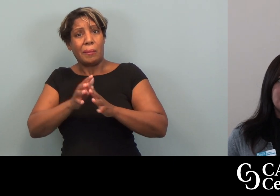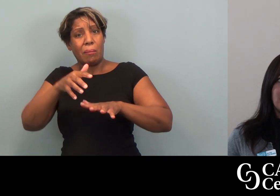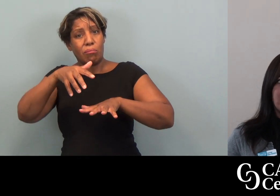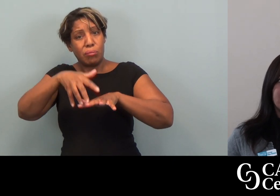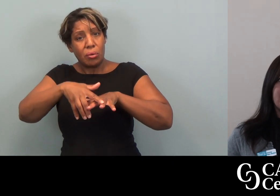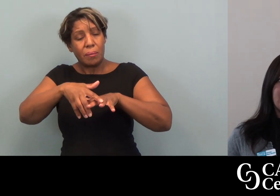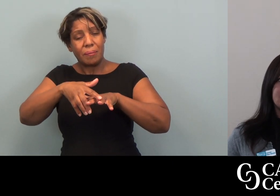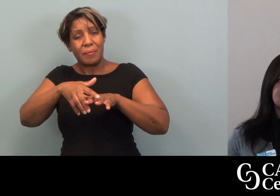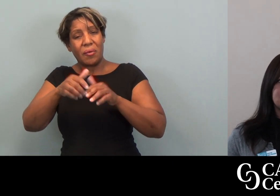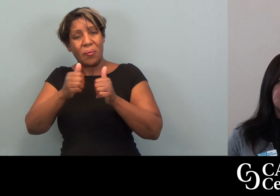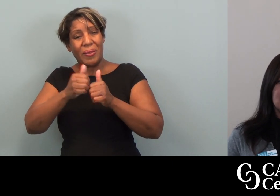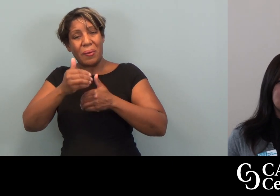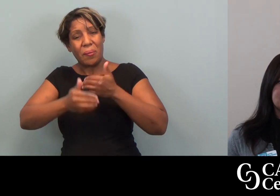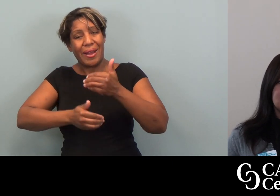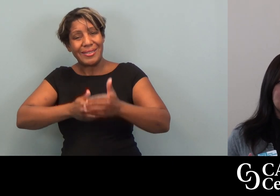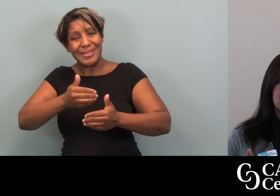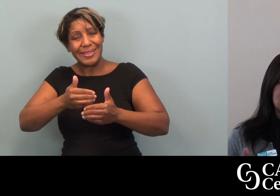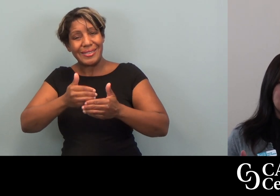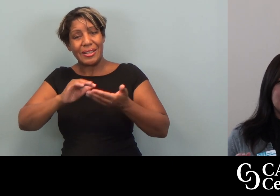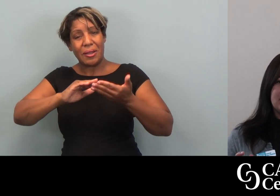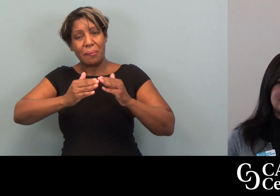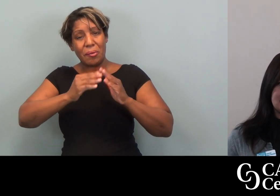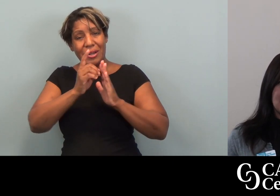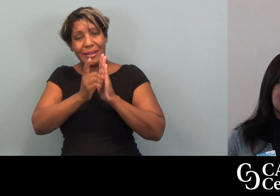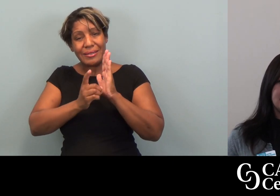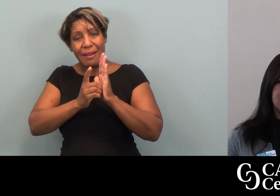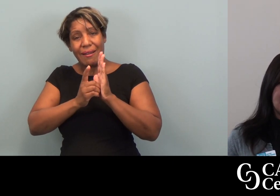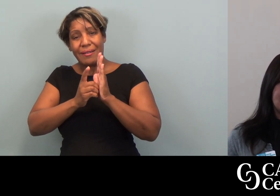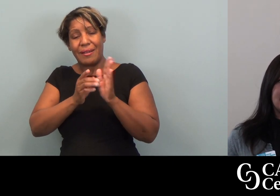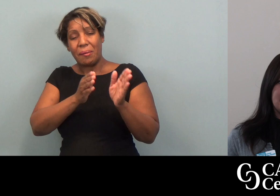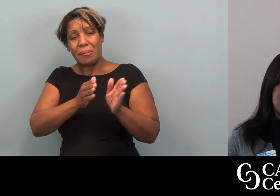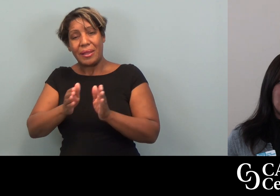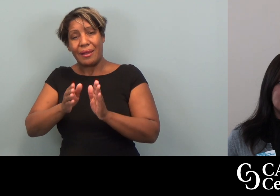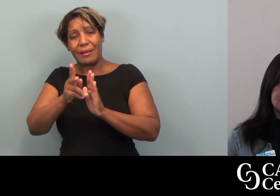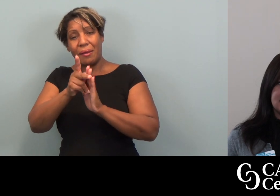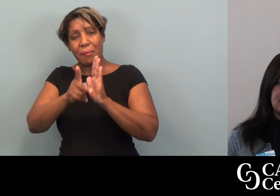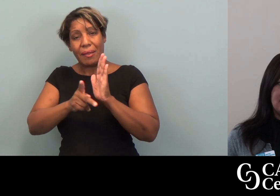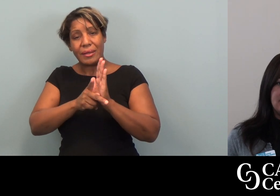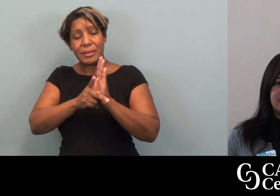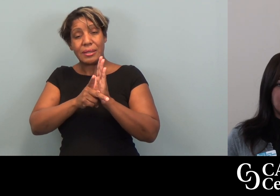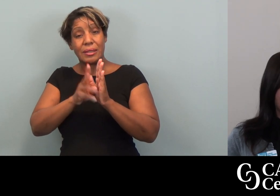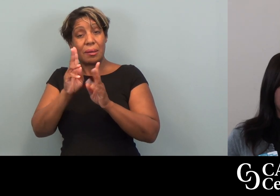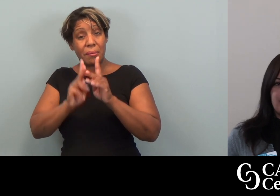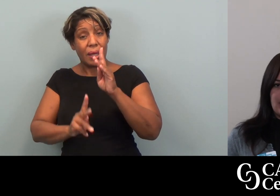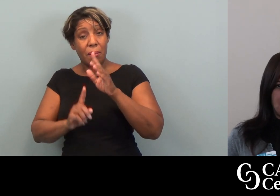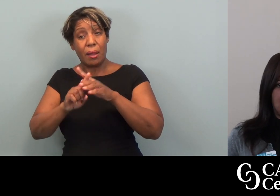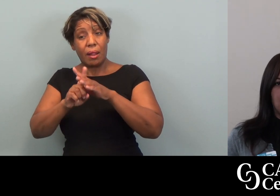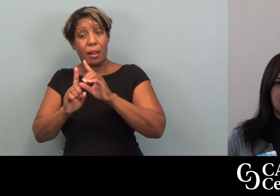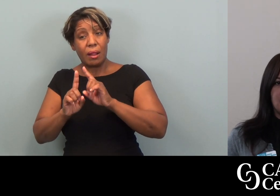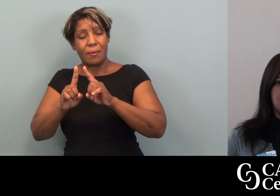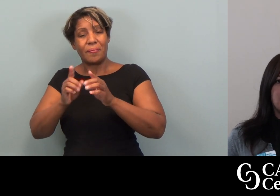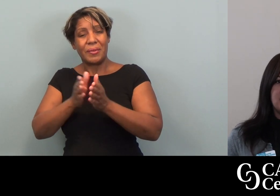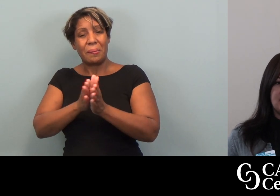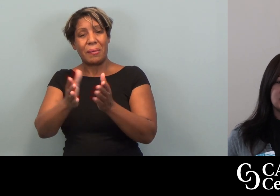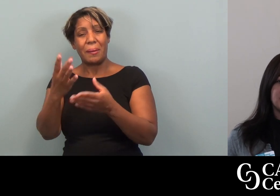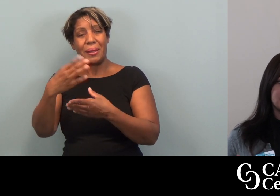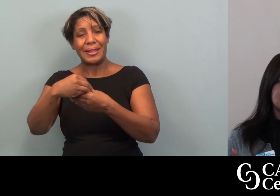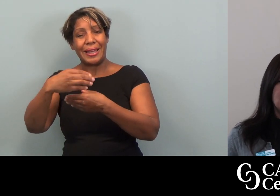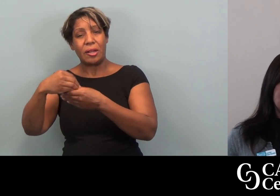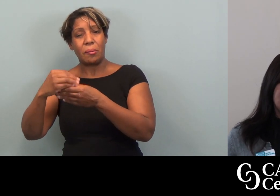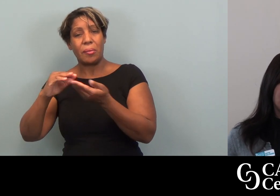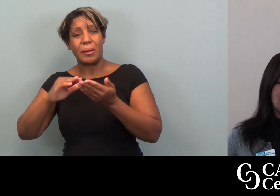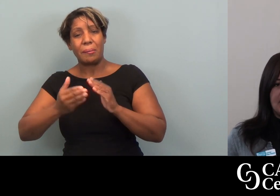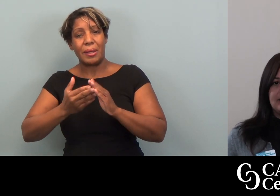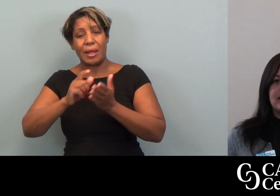of part of the process when it comes to community design, planning, and policy. Folks showing up at public input meetings.